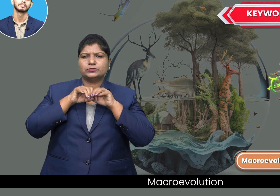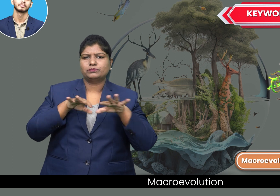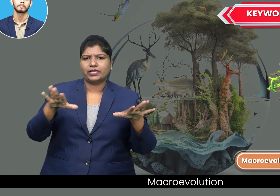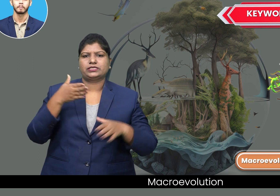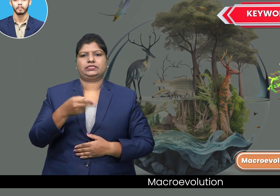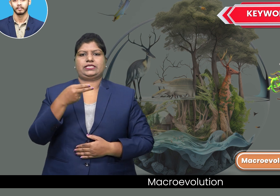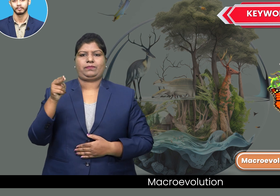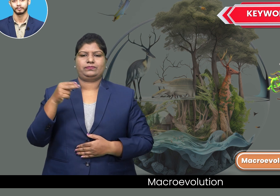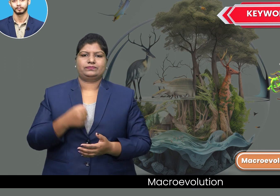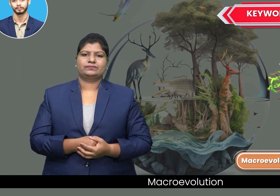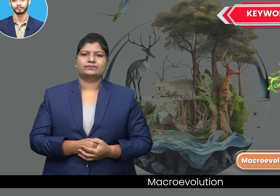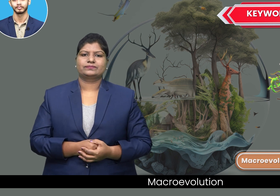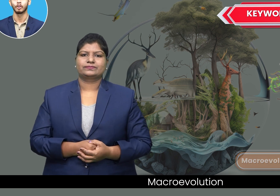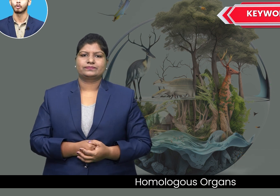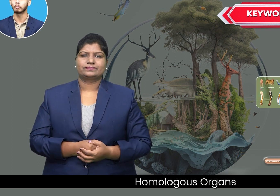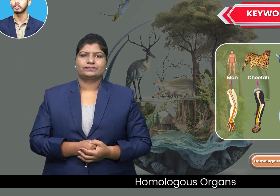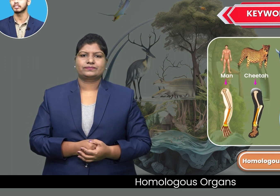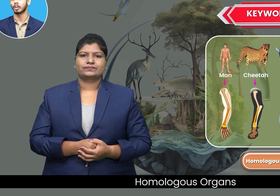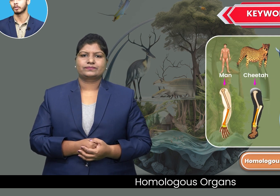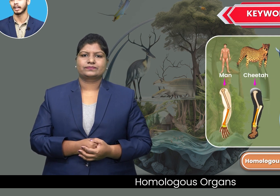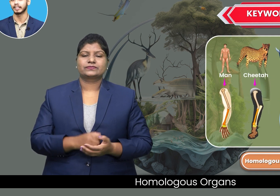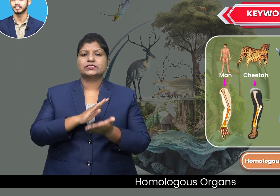macroevolution homologous organs